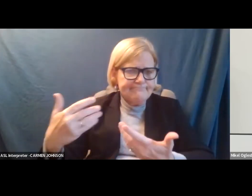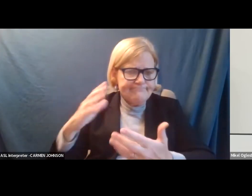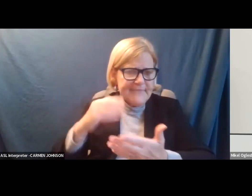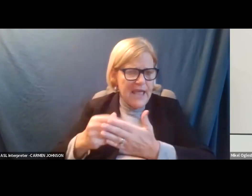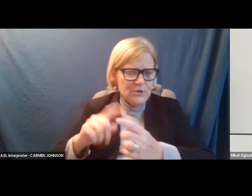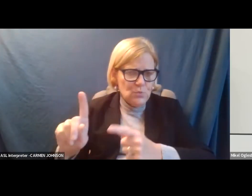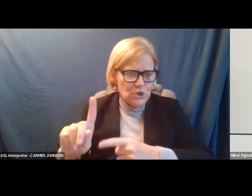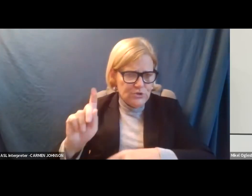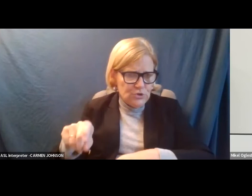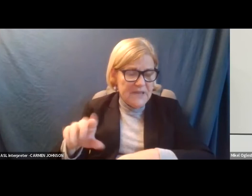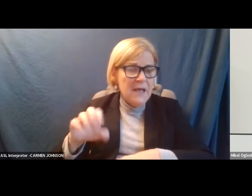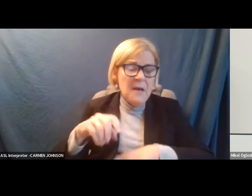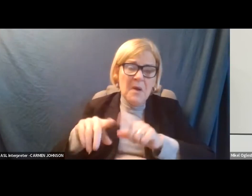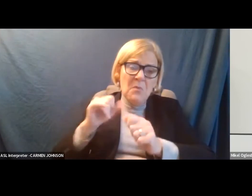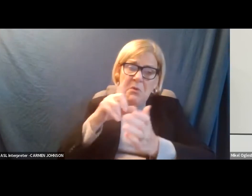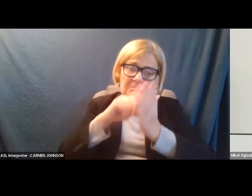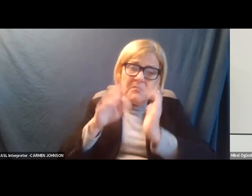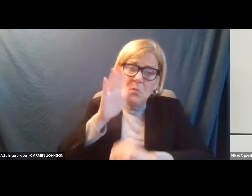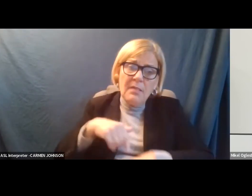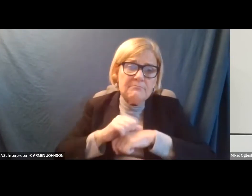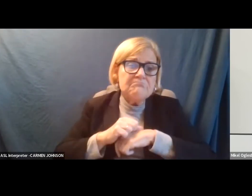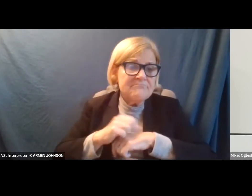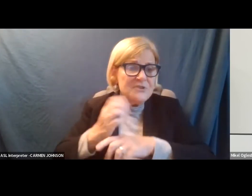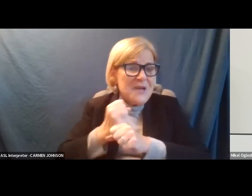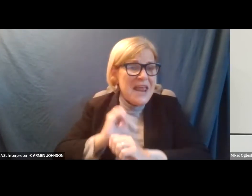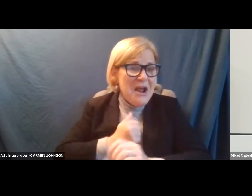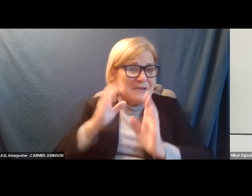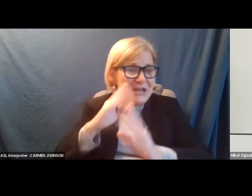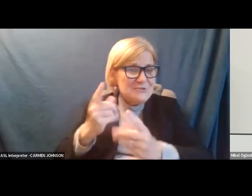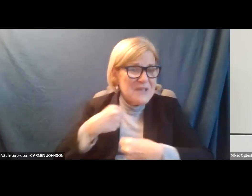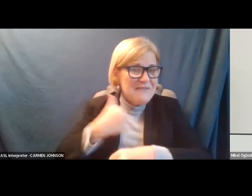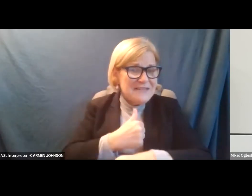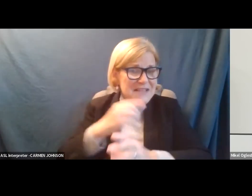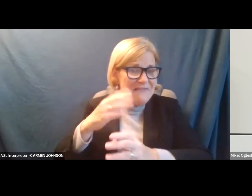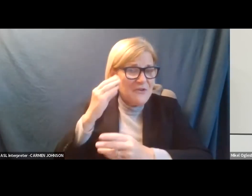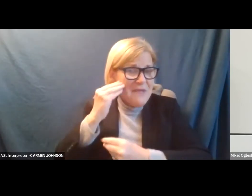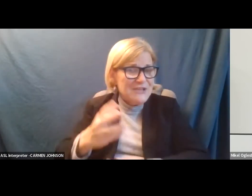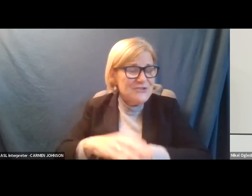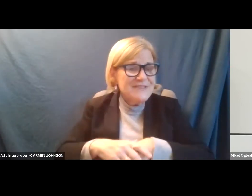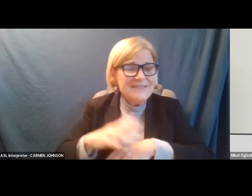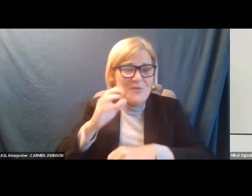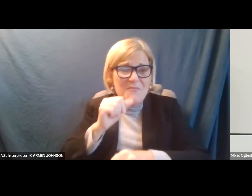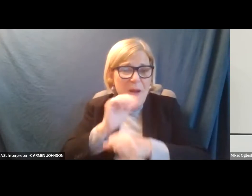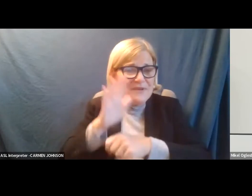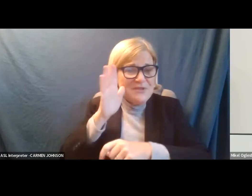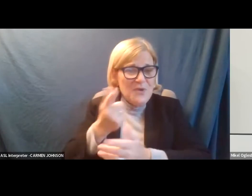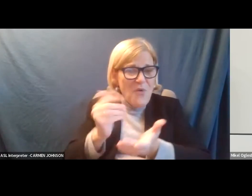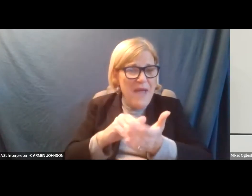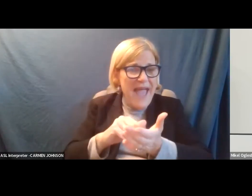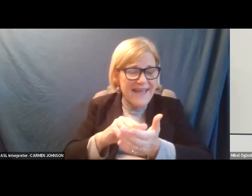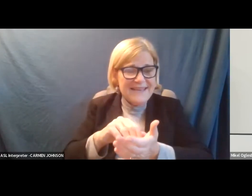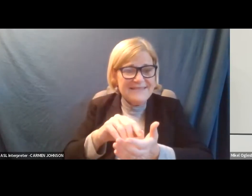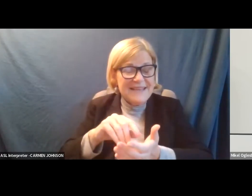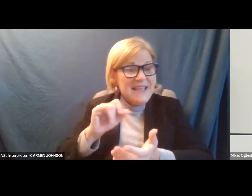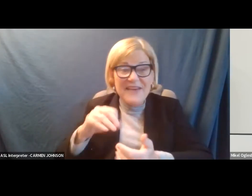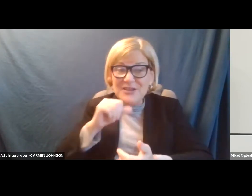to be, but we'll take a look at it. You have our attention. You gave us the information. So I promise you, I will go back and look at it. And